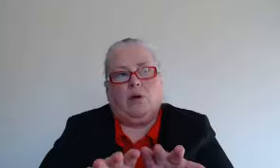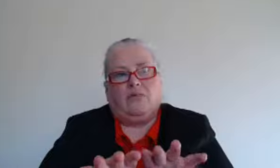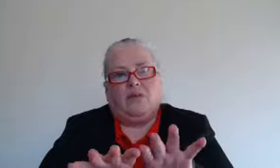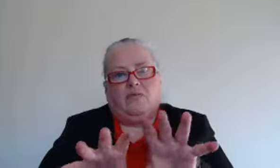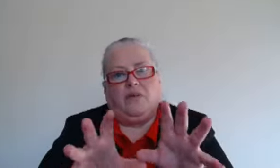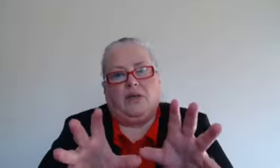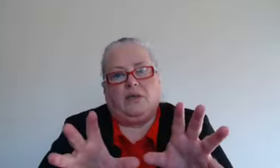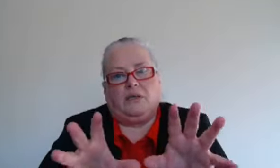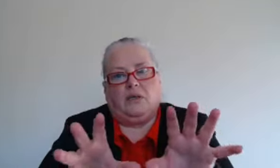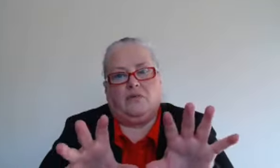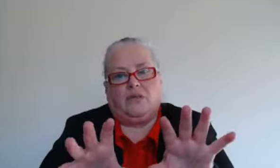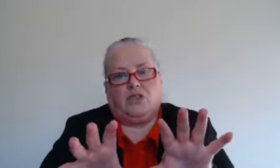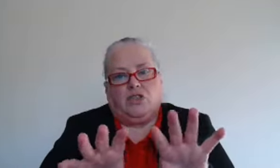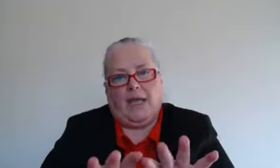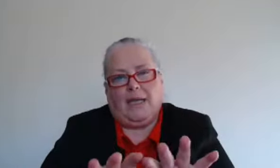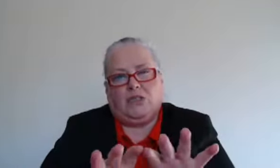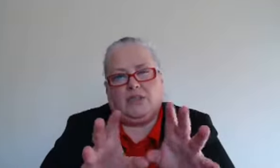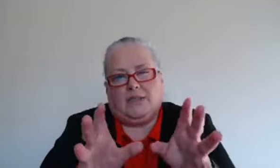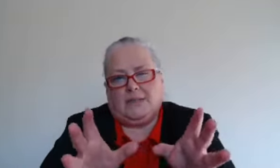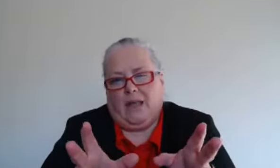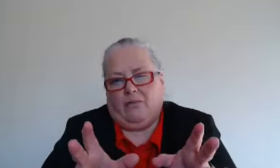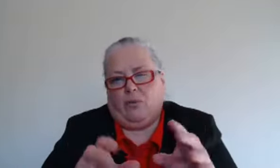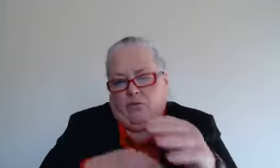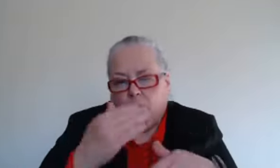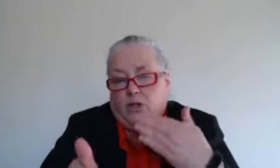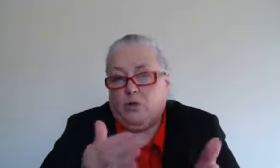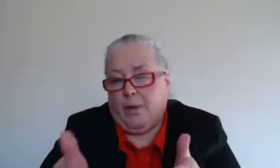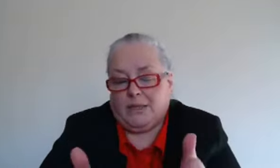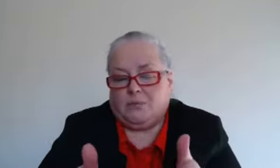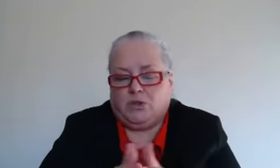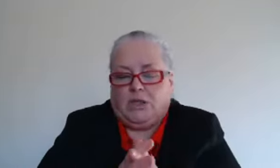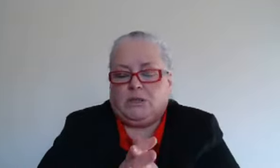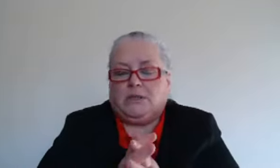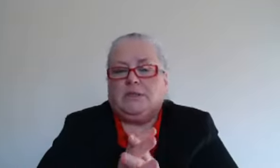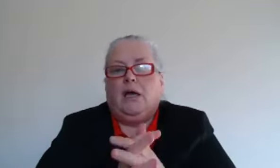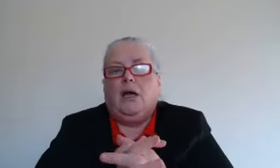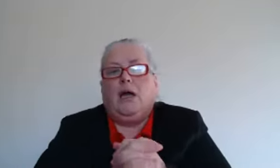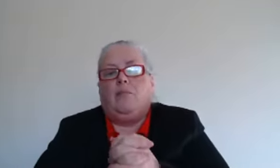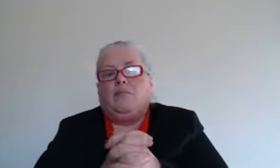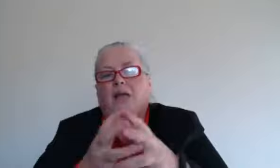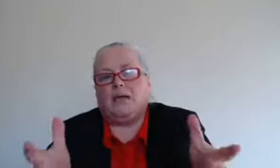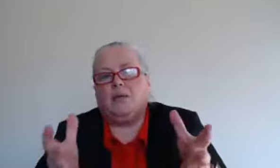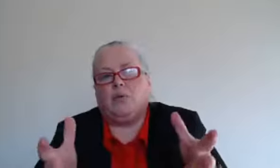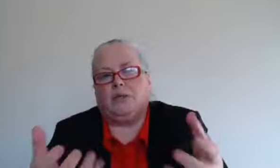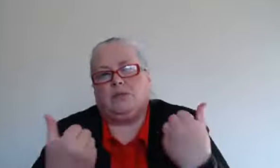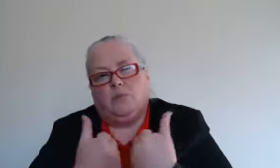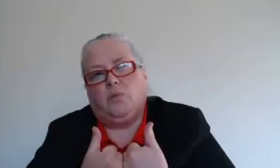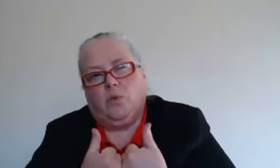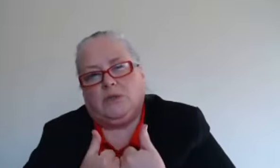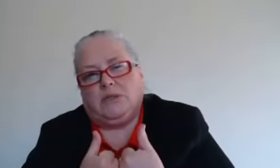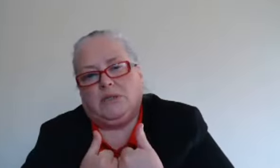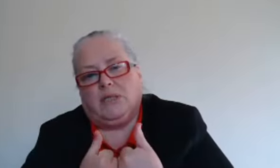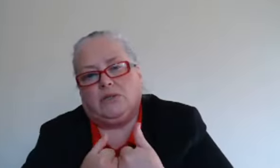have that fear that if the change itself what if we do make some changes and that can bring us some unwanted attention